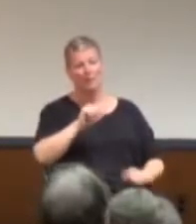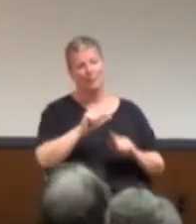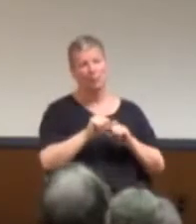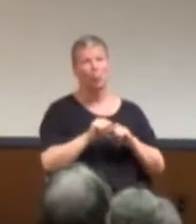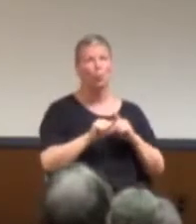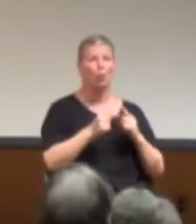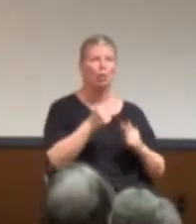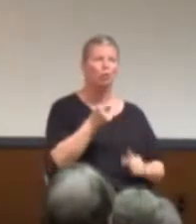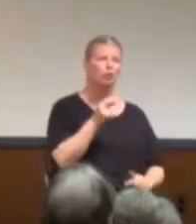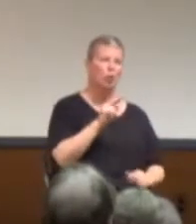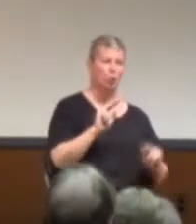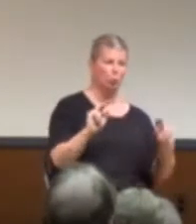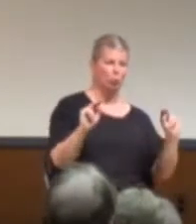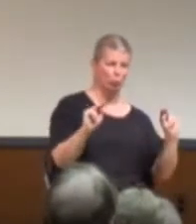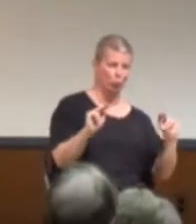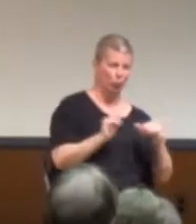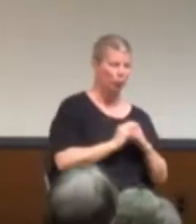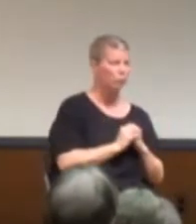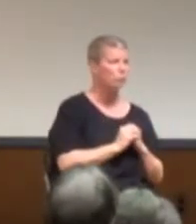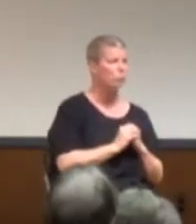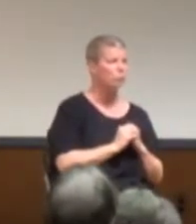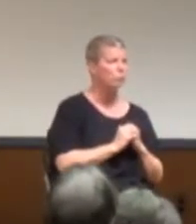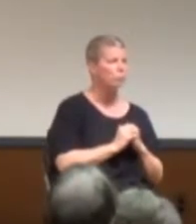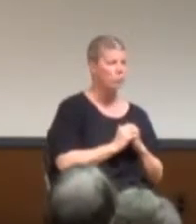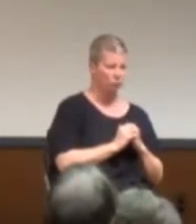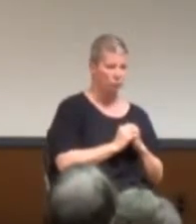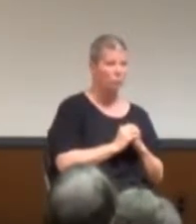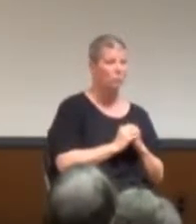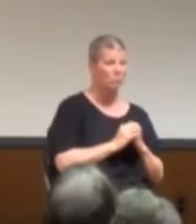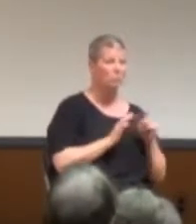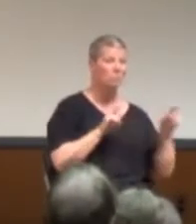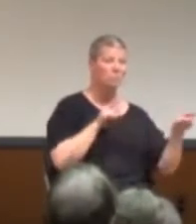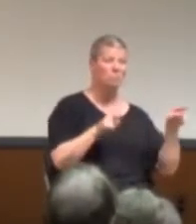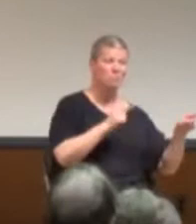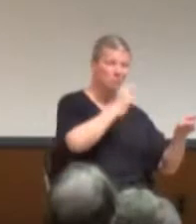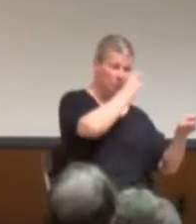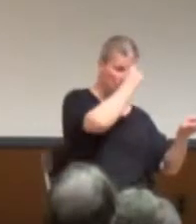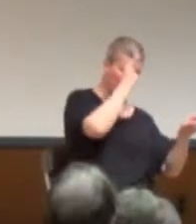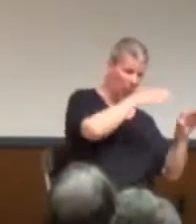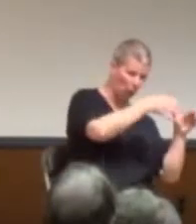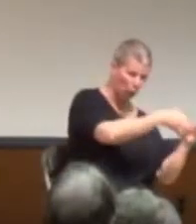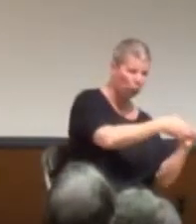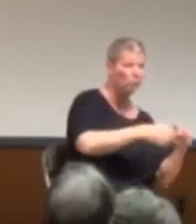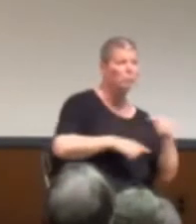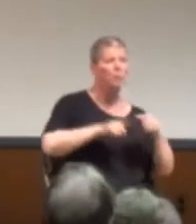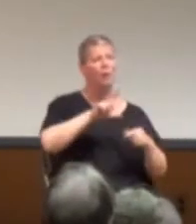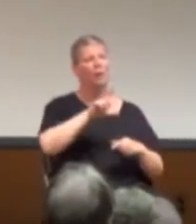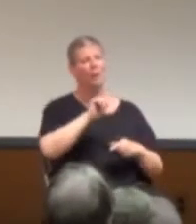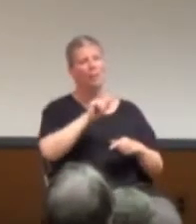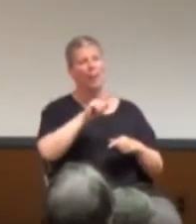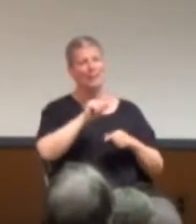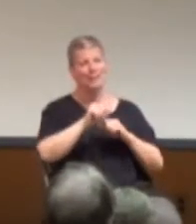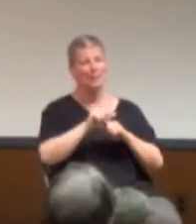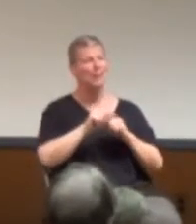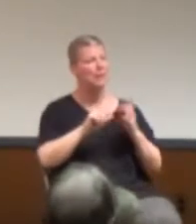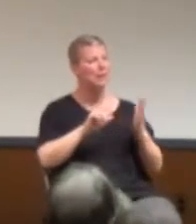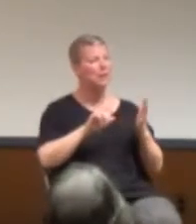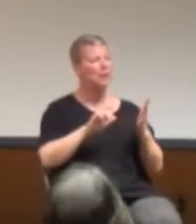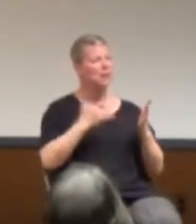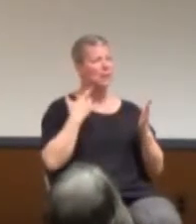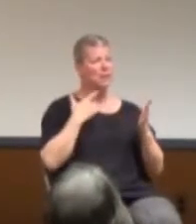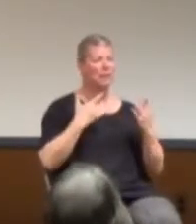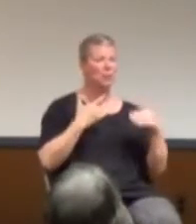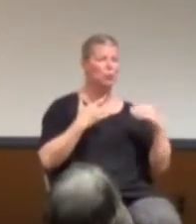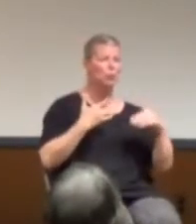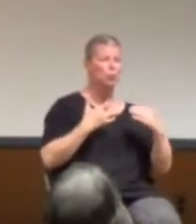The, you see a lot of over-sexualization of those populations. And their sexuality, when